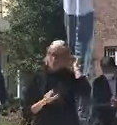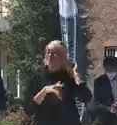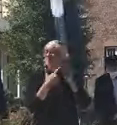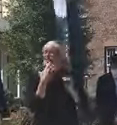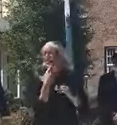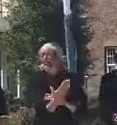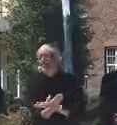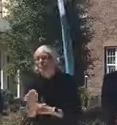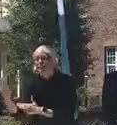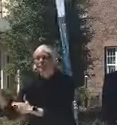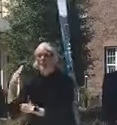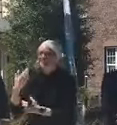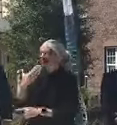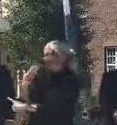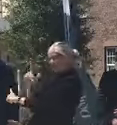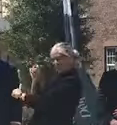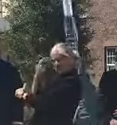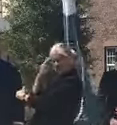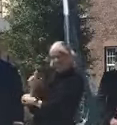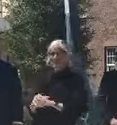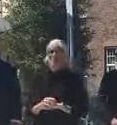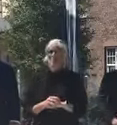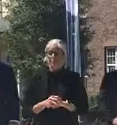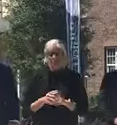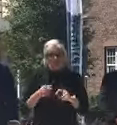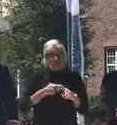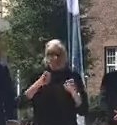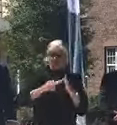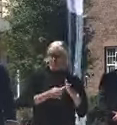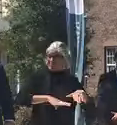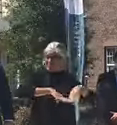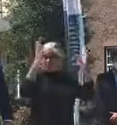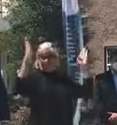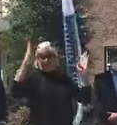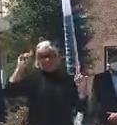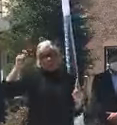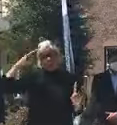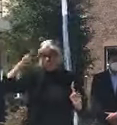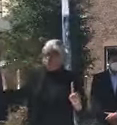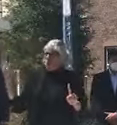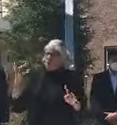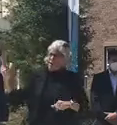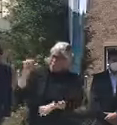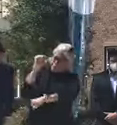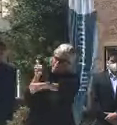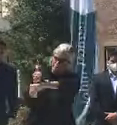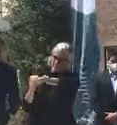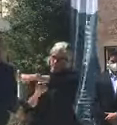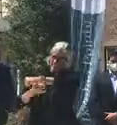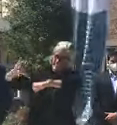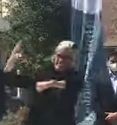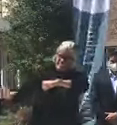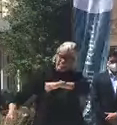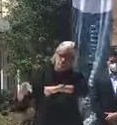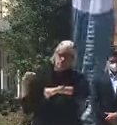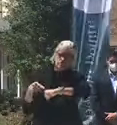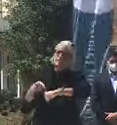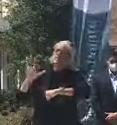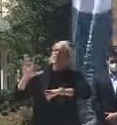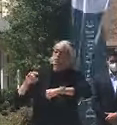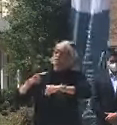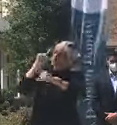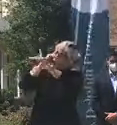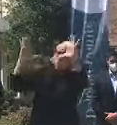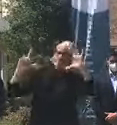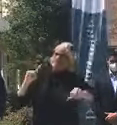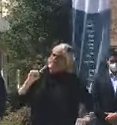Thank you, Governor. Governor, from the very beginning, the governor set the foundation for the seriousness with